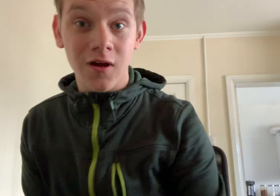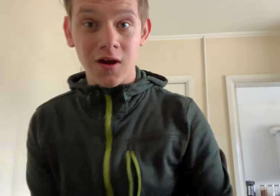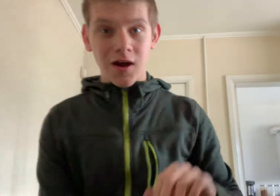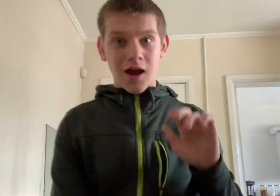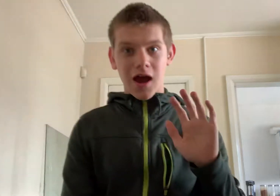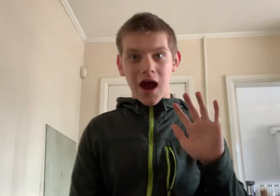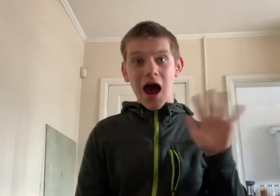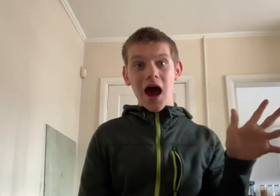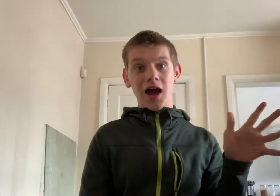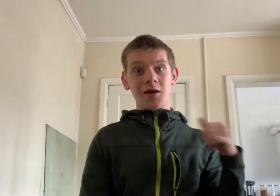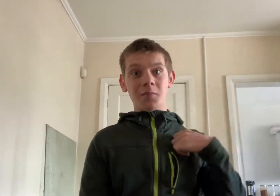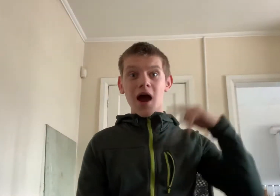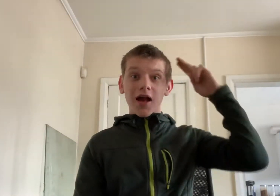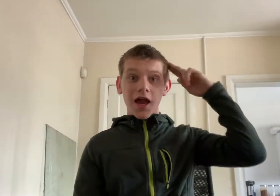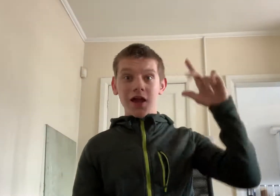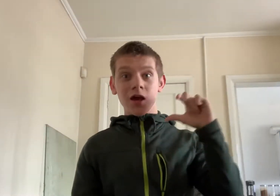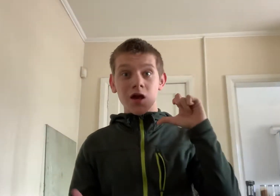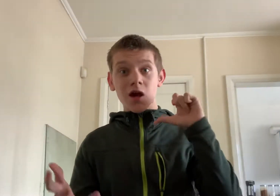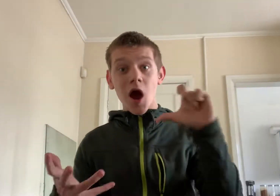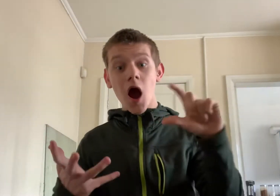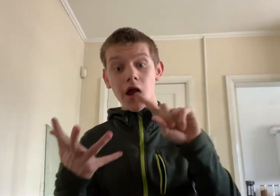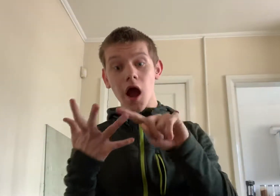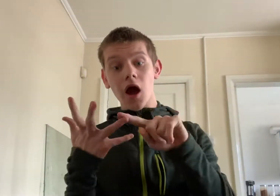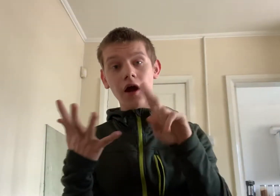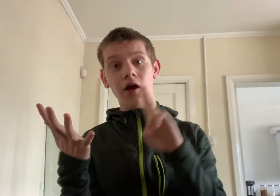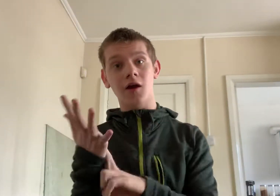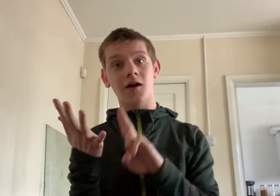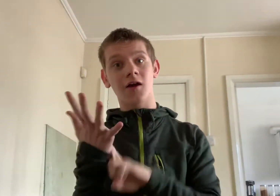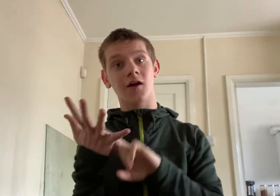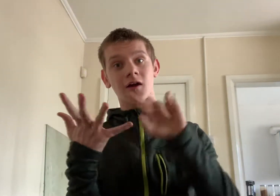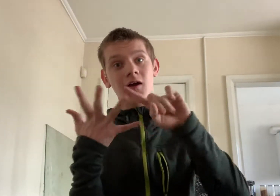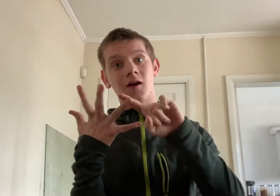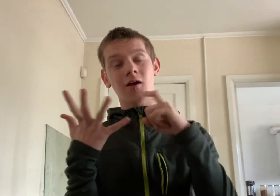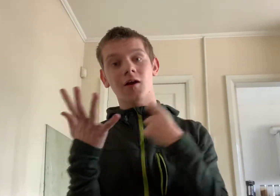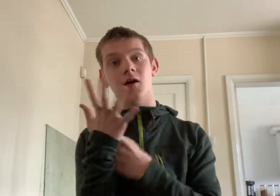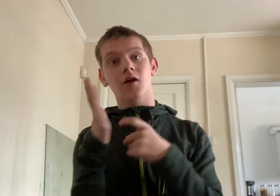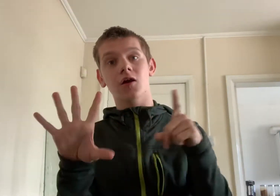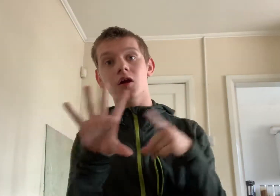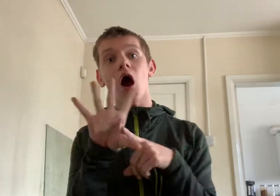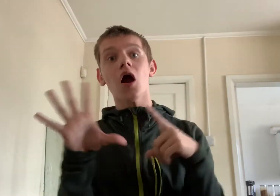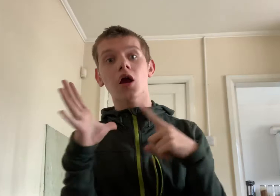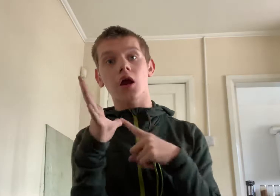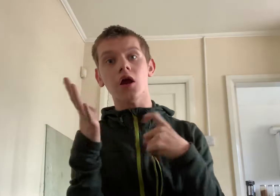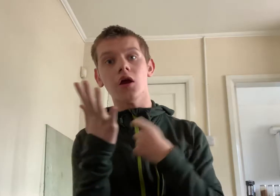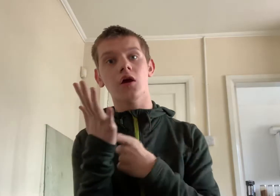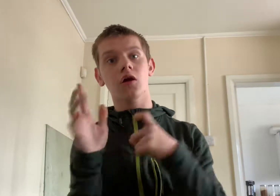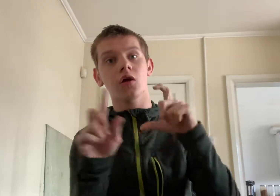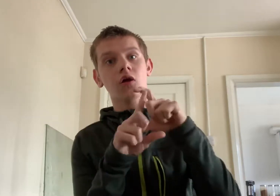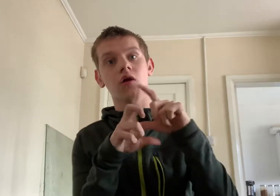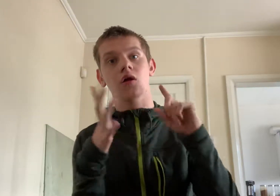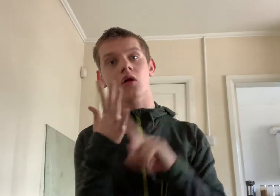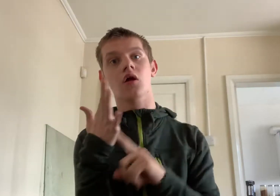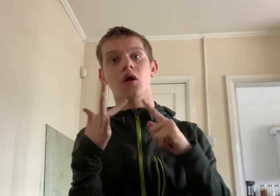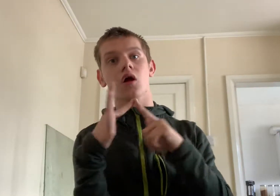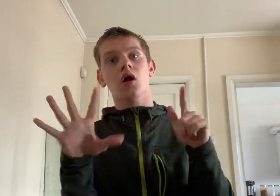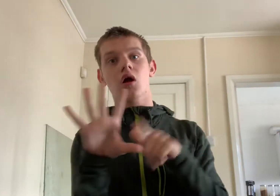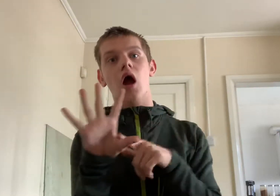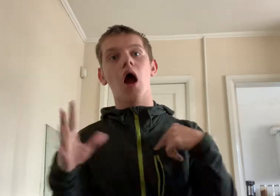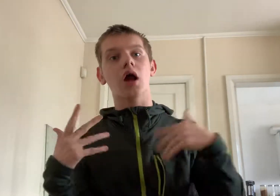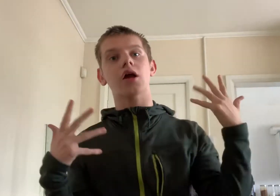Hi, my name is Kaya Yagi. I'm going to